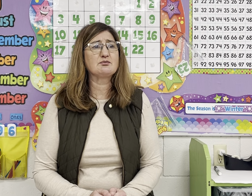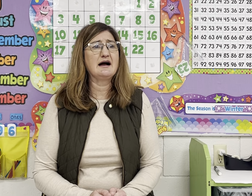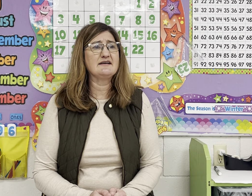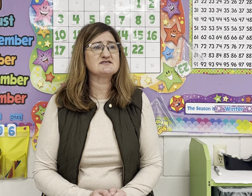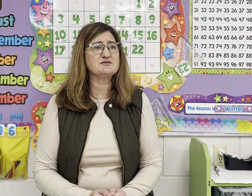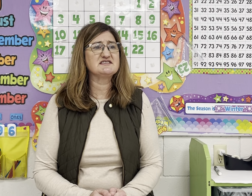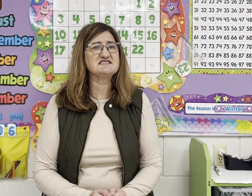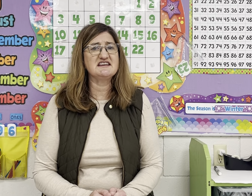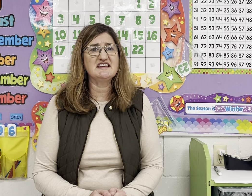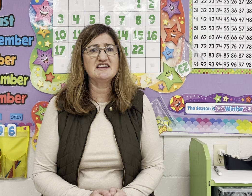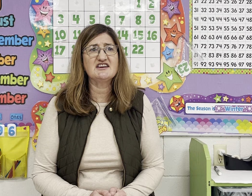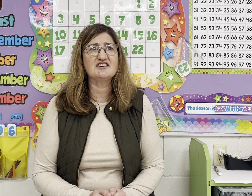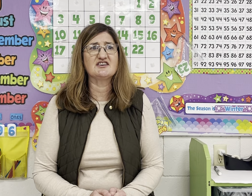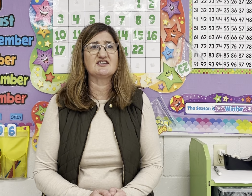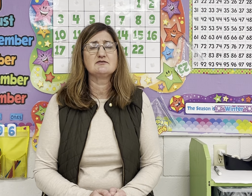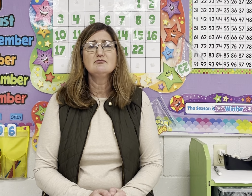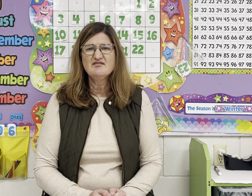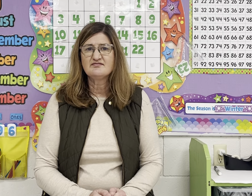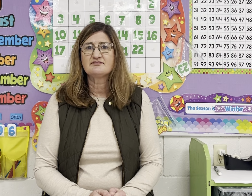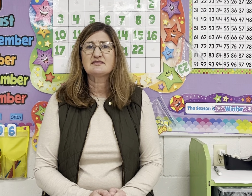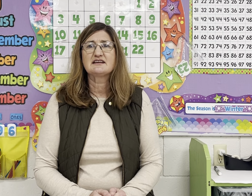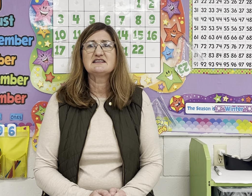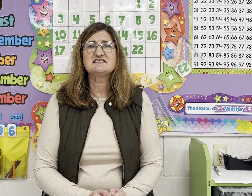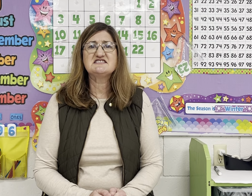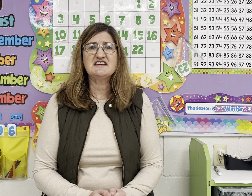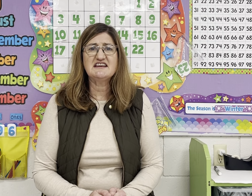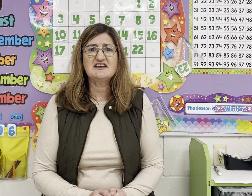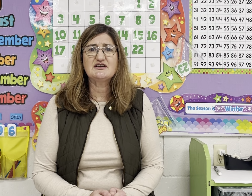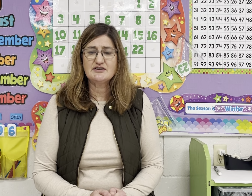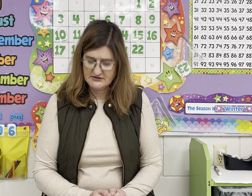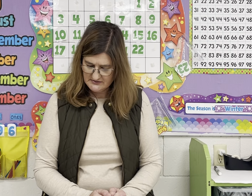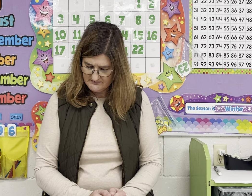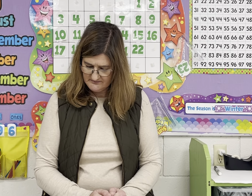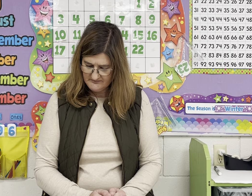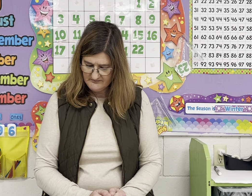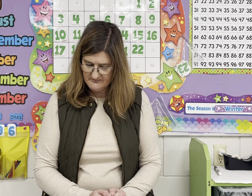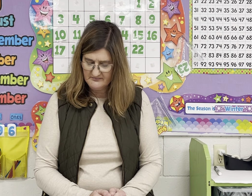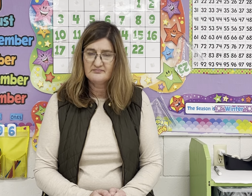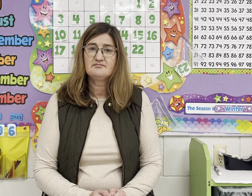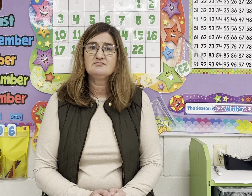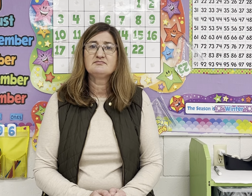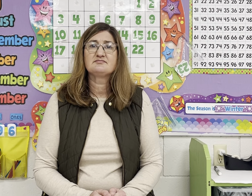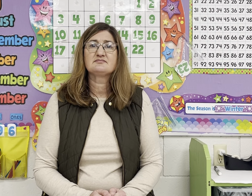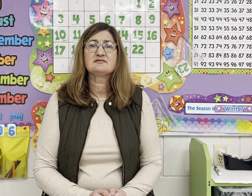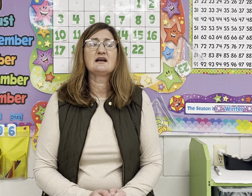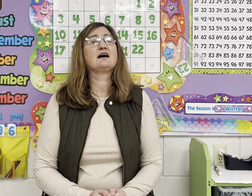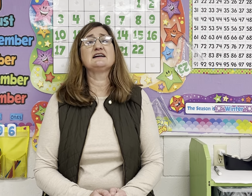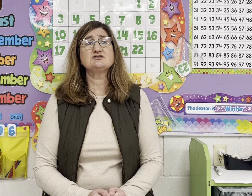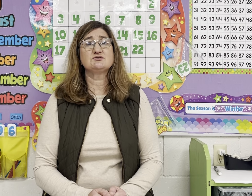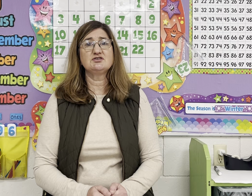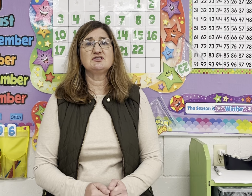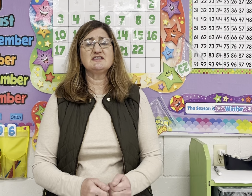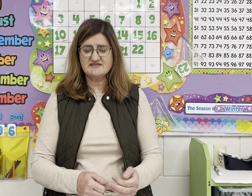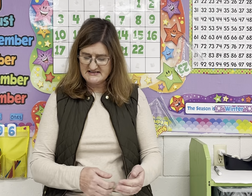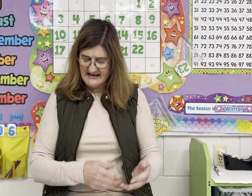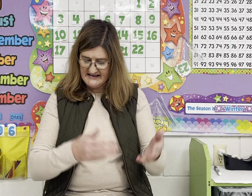rhymes with deer. Deer. All right, you could have said